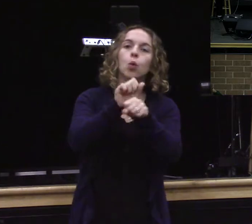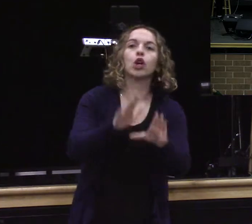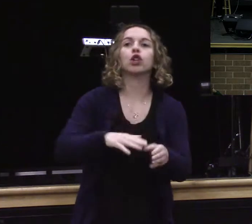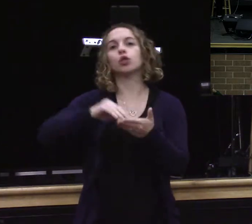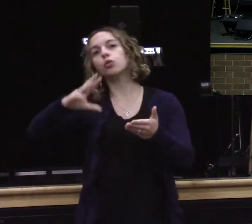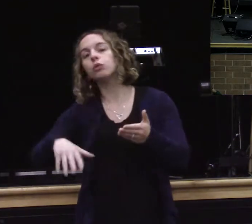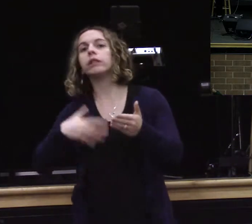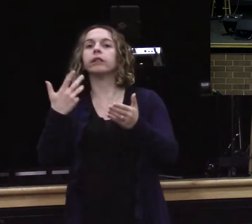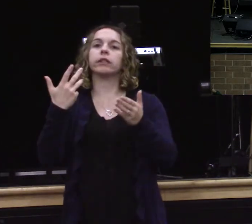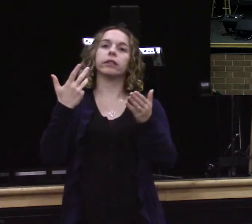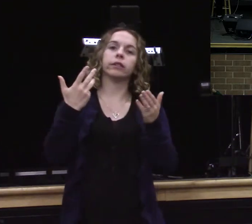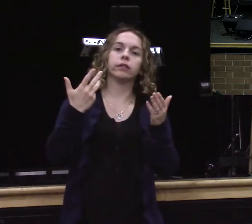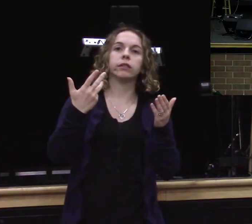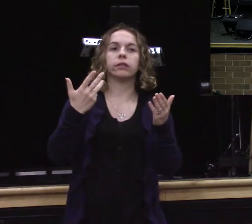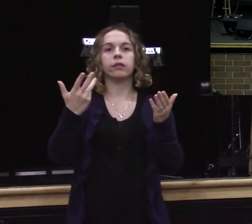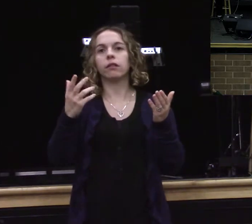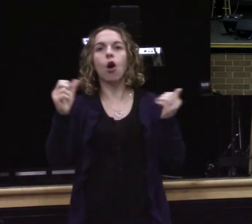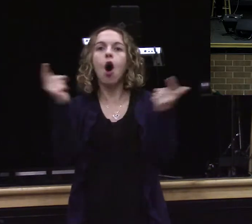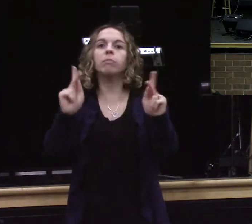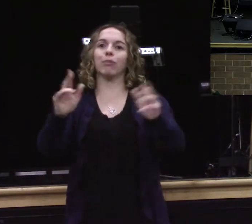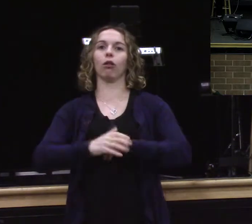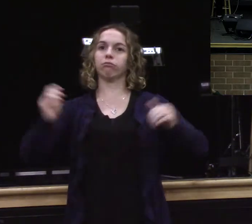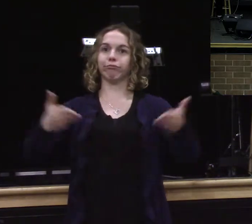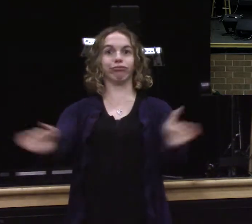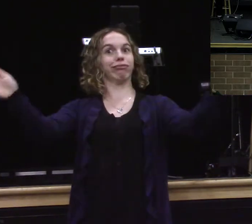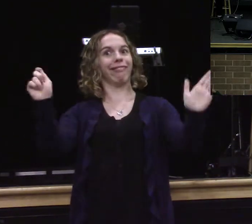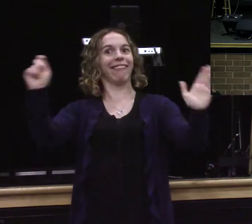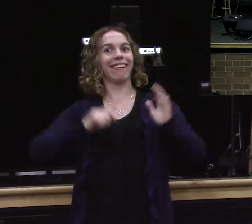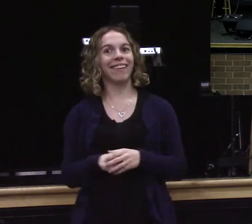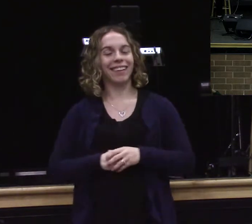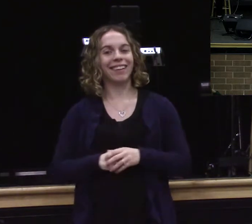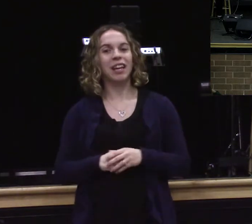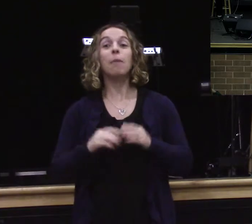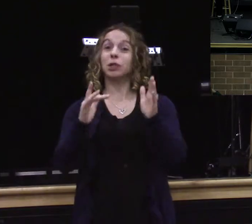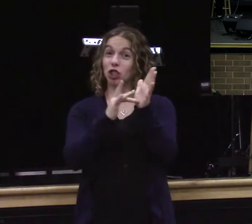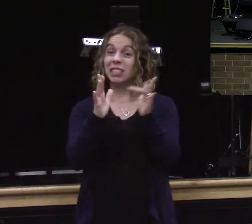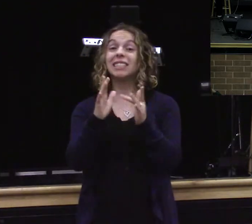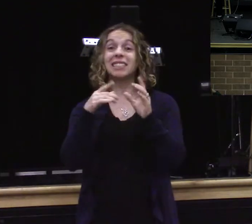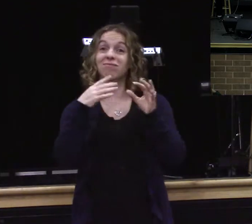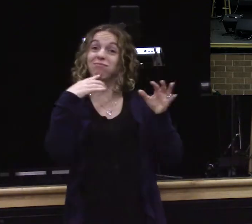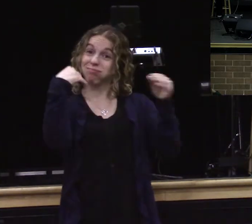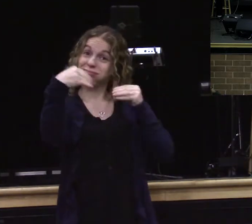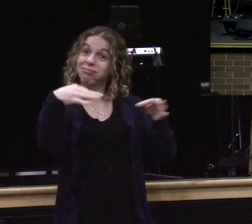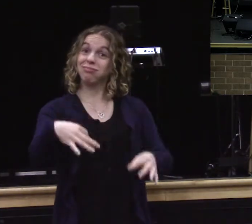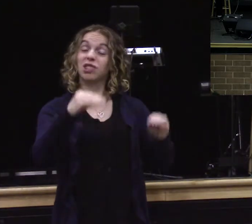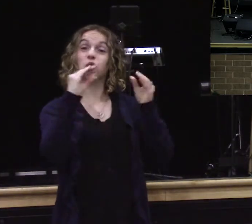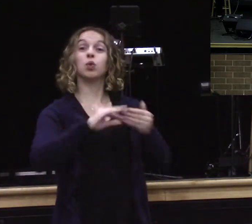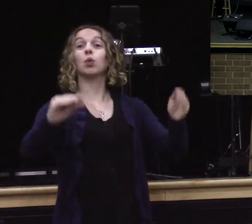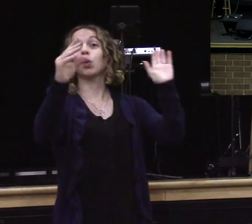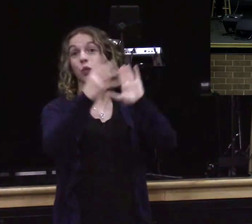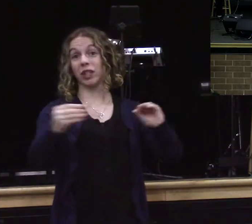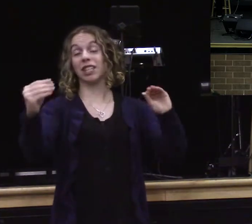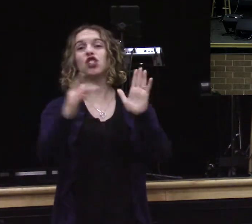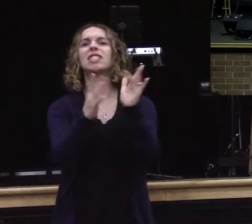We'll find out. Jesus goes on. And when he says who's my neighbor. Jesus tells him. Continues to tell a story. In verse 30. The next verse.